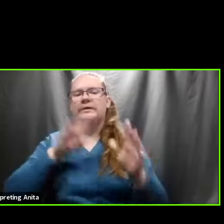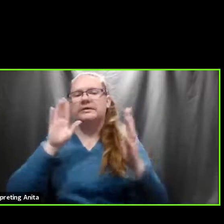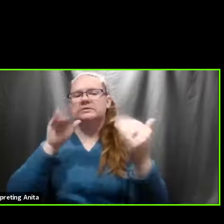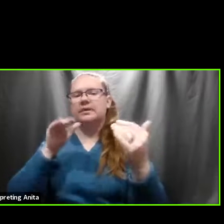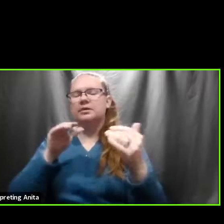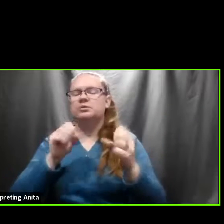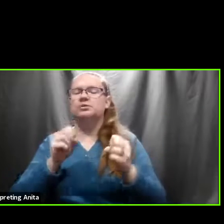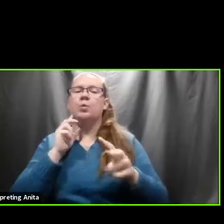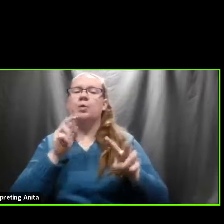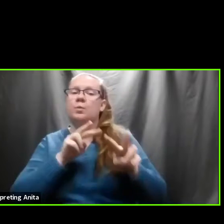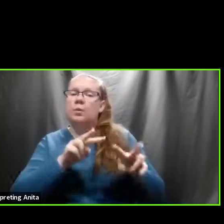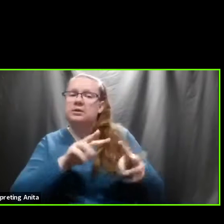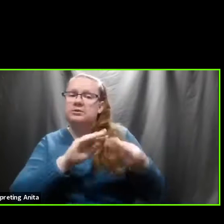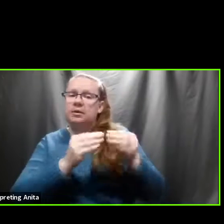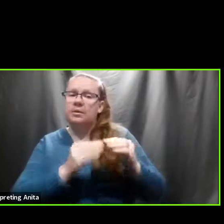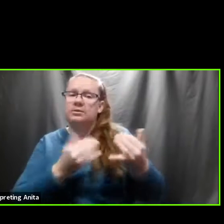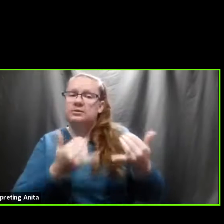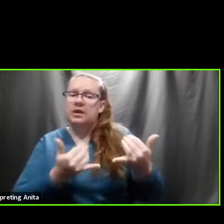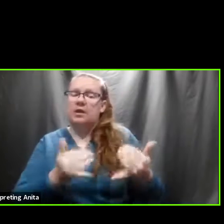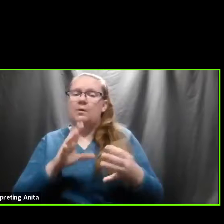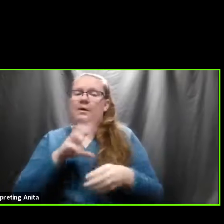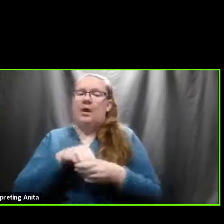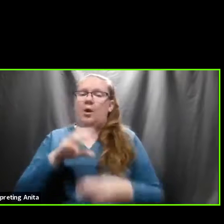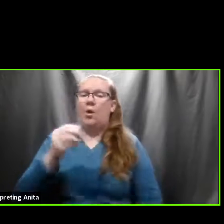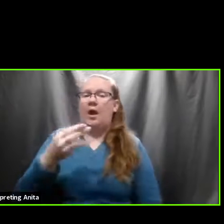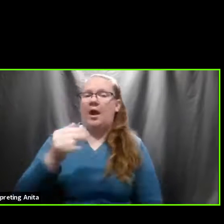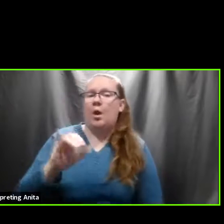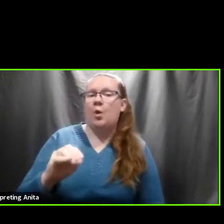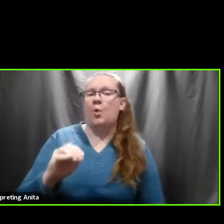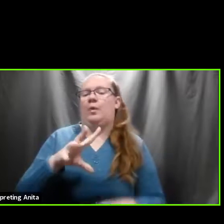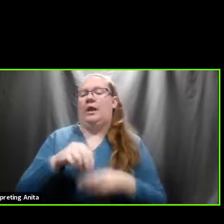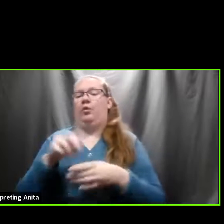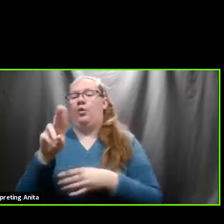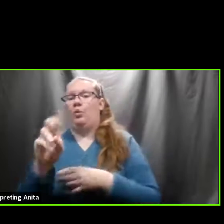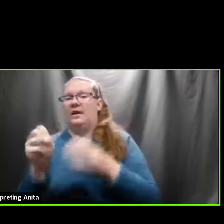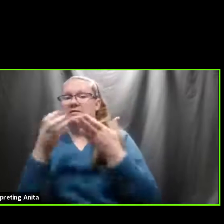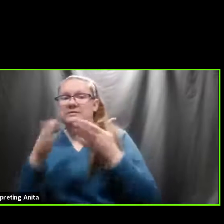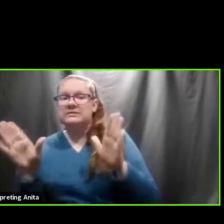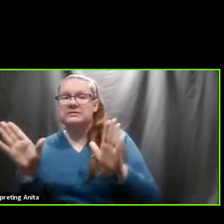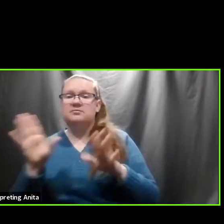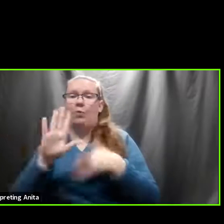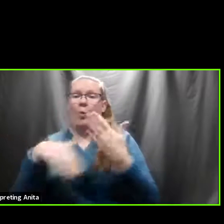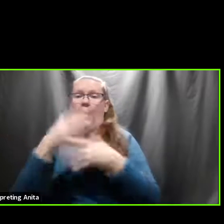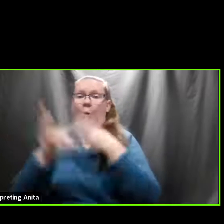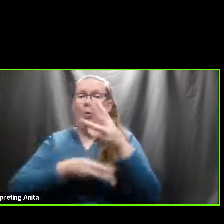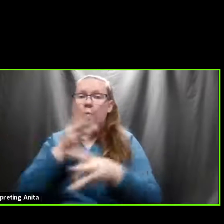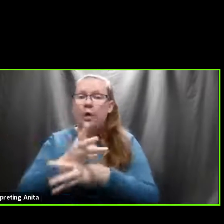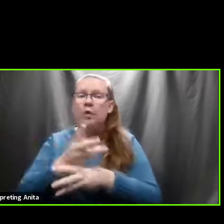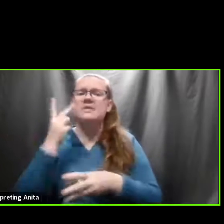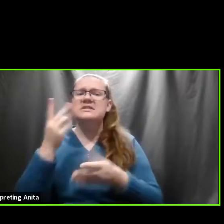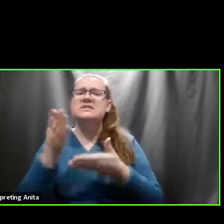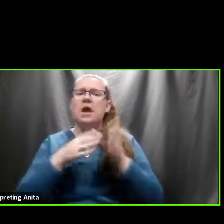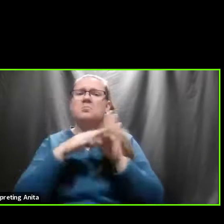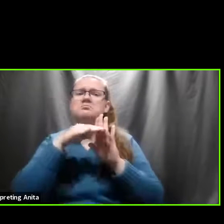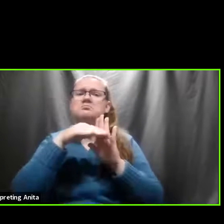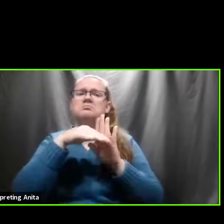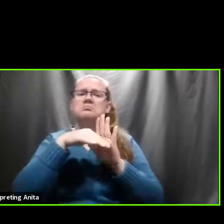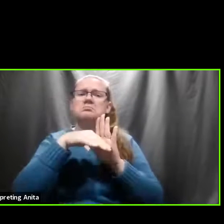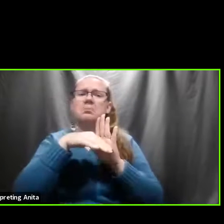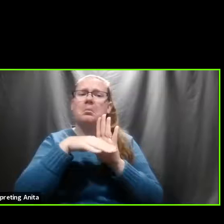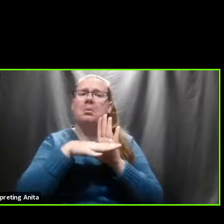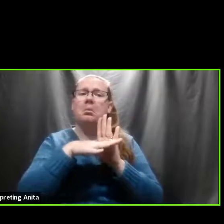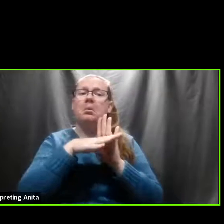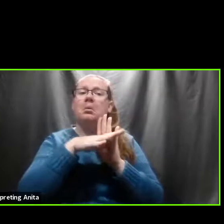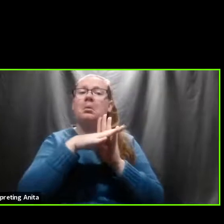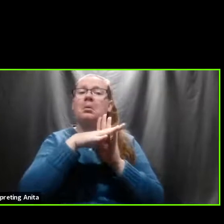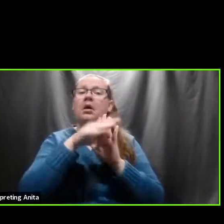numbers in Ohio, in the United States, across the world, we're seeing some spikes here and there. So again, we have to make sure that